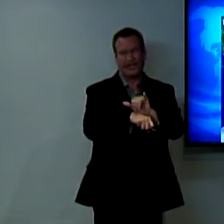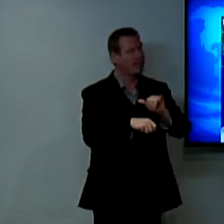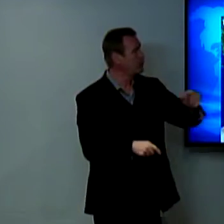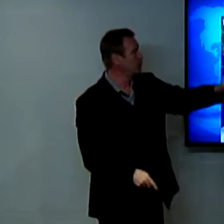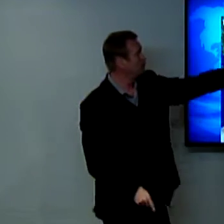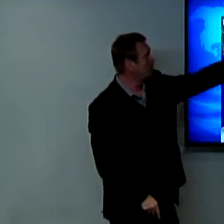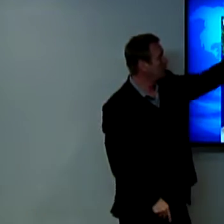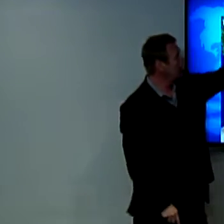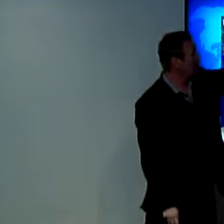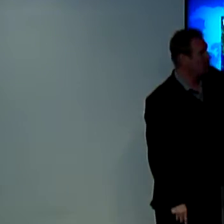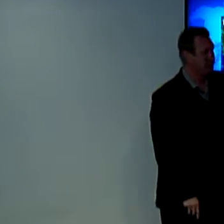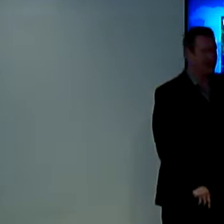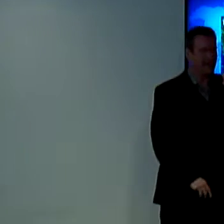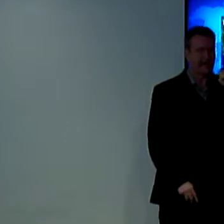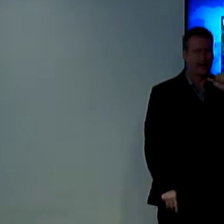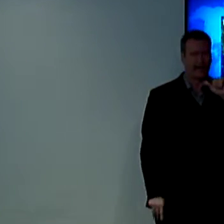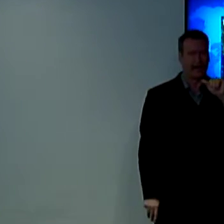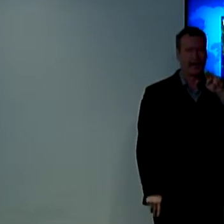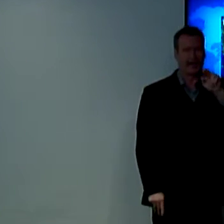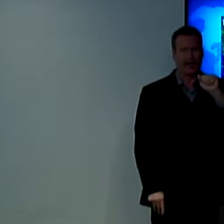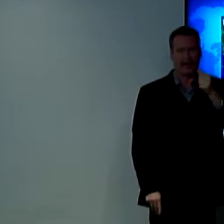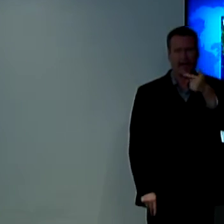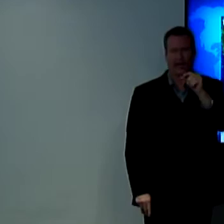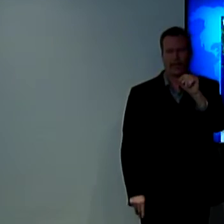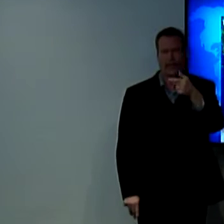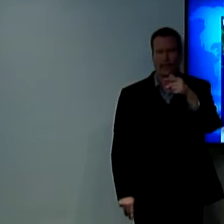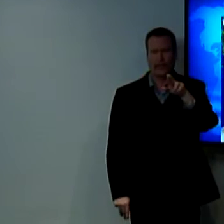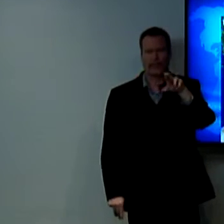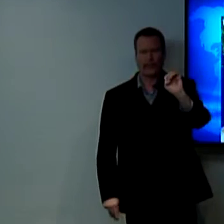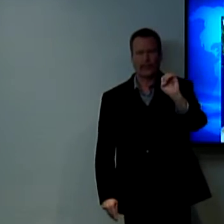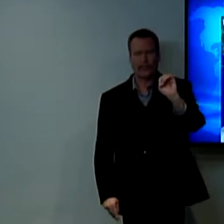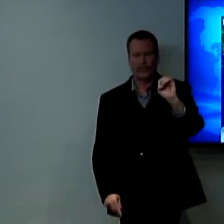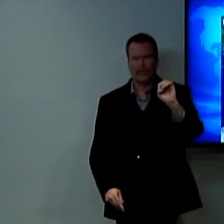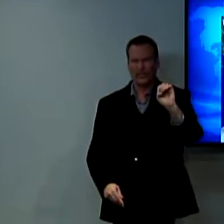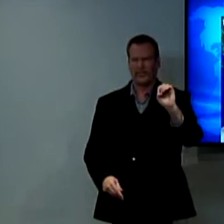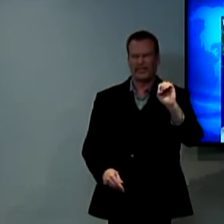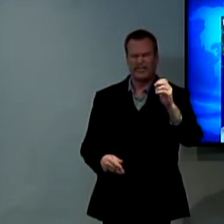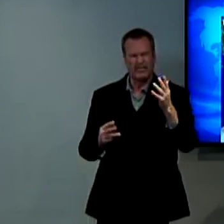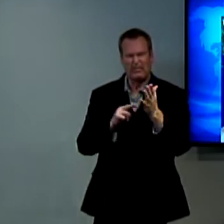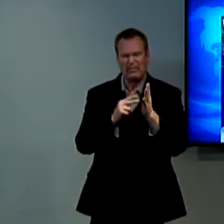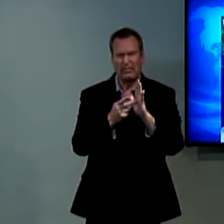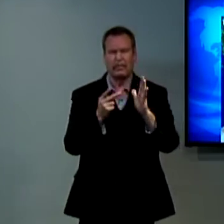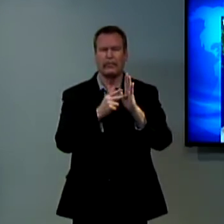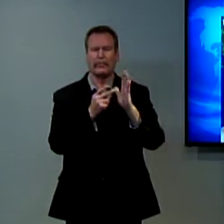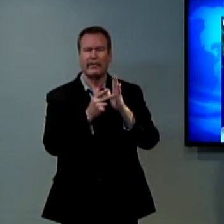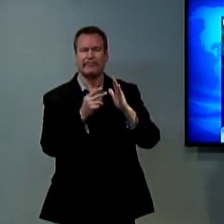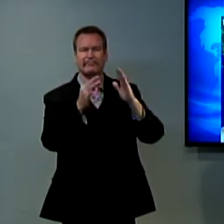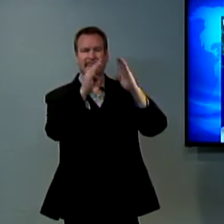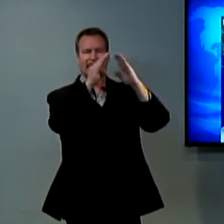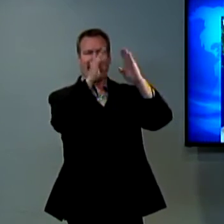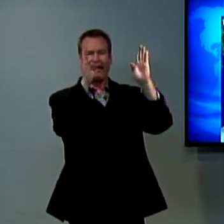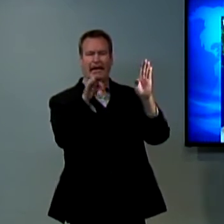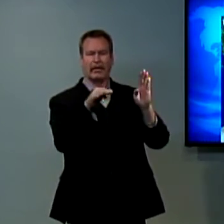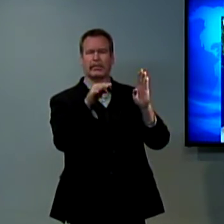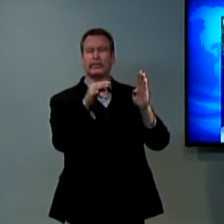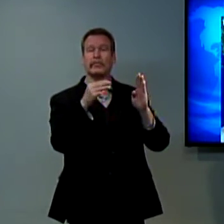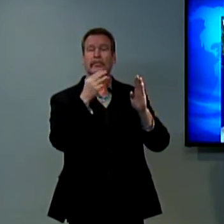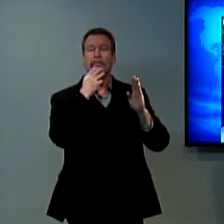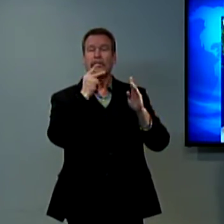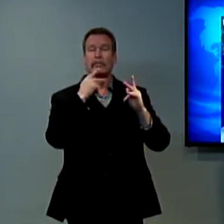and this is the sign that we use for synagogue as synagogue we use an S-Y like this but it was a